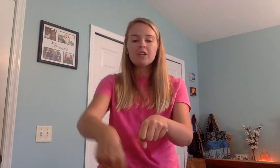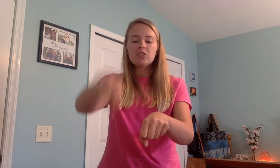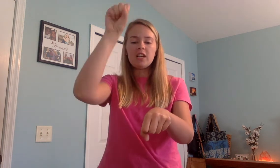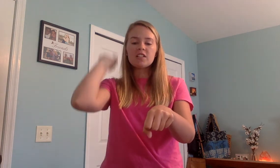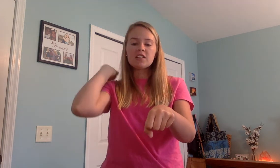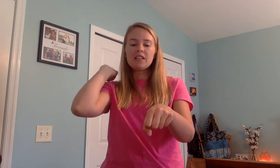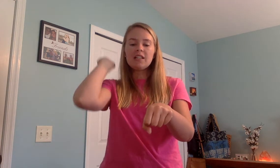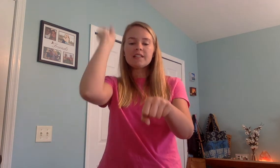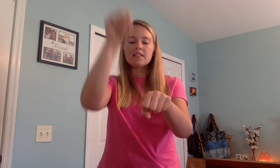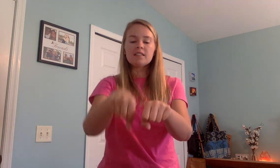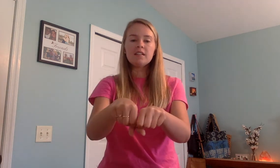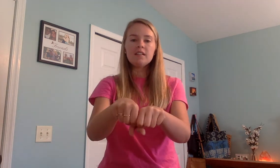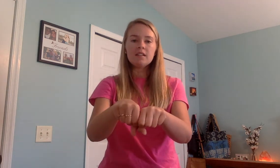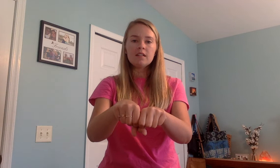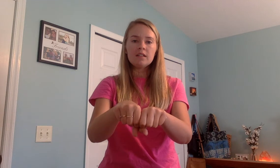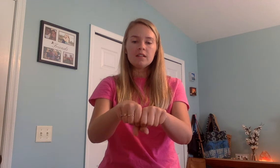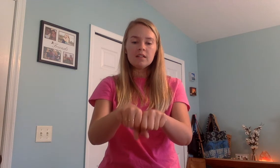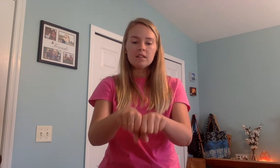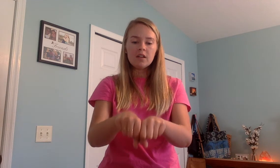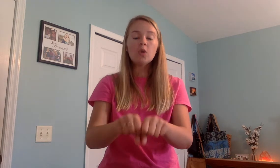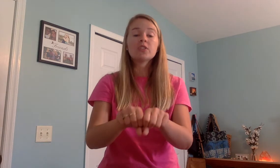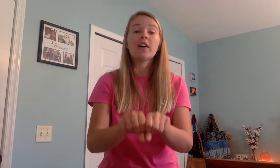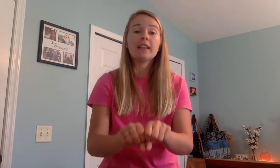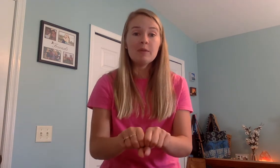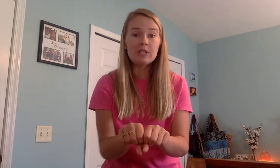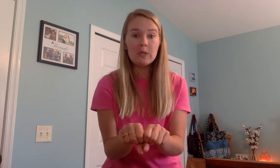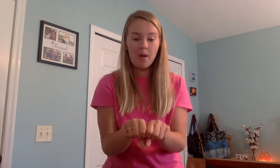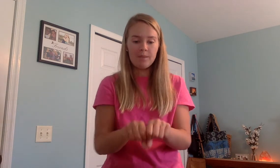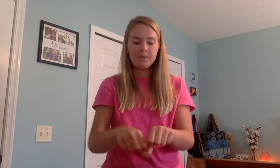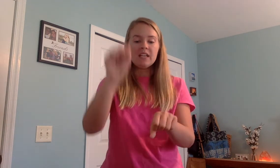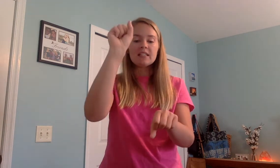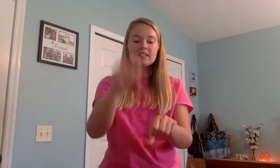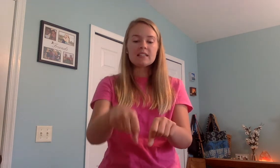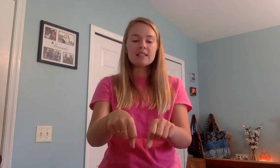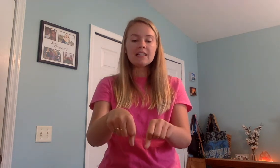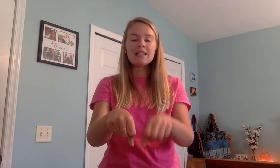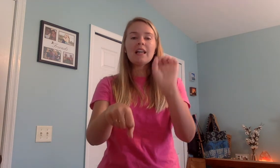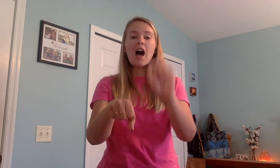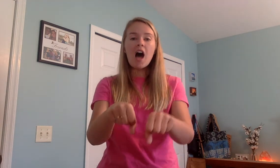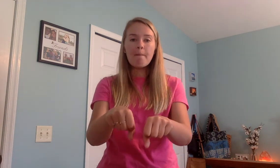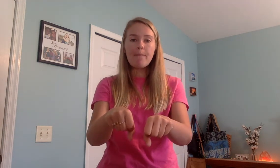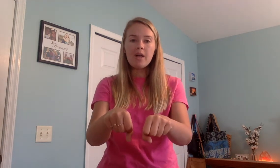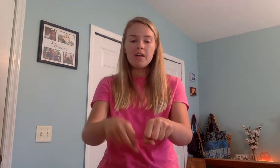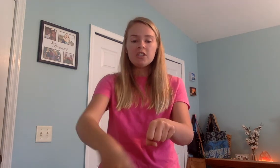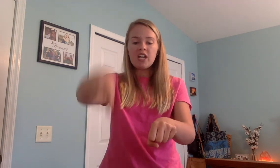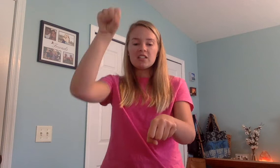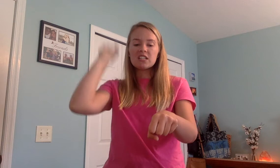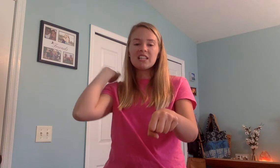Change sl to st. Oh, sorry. Let me redo that one. Slop. Change sl